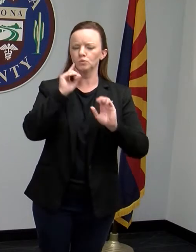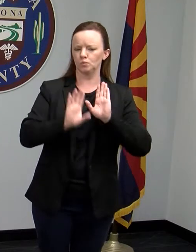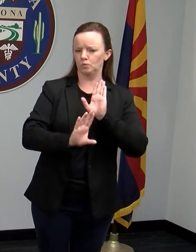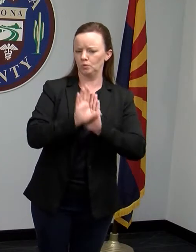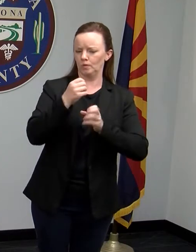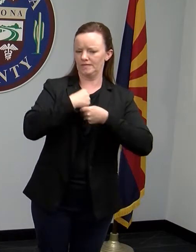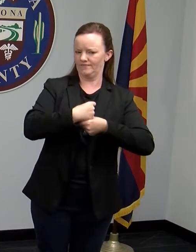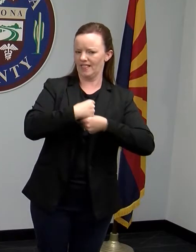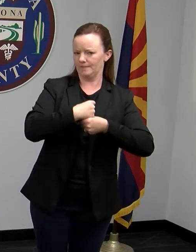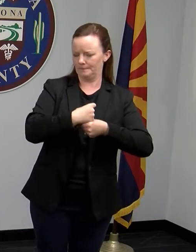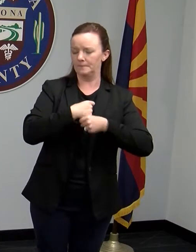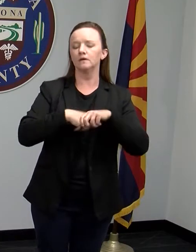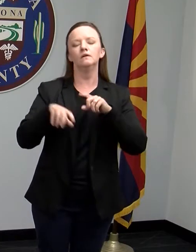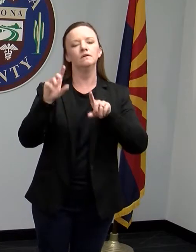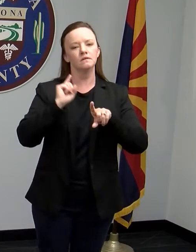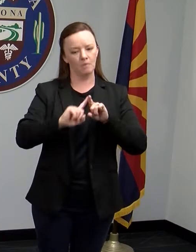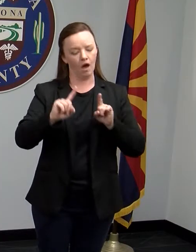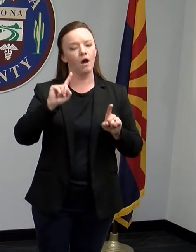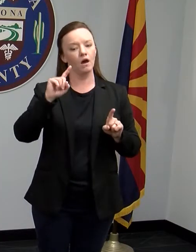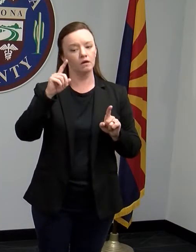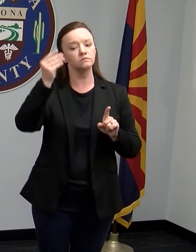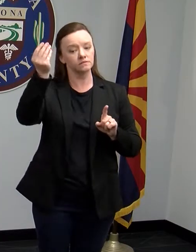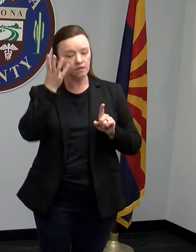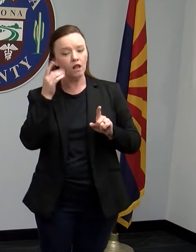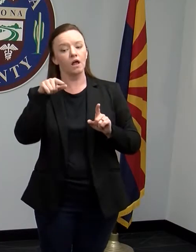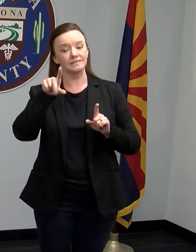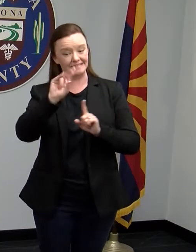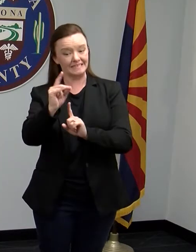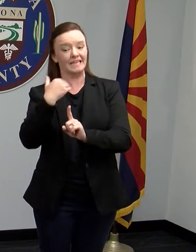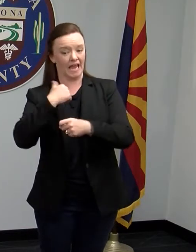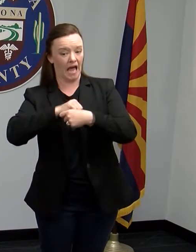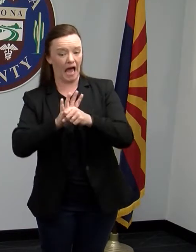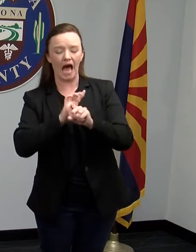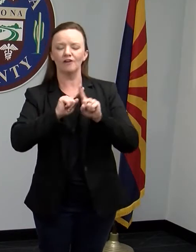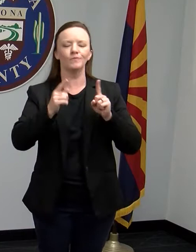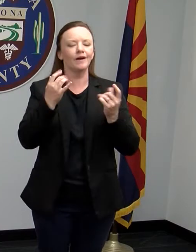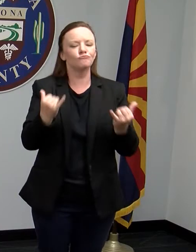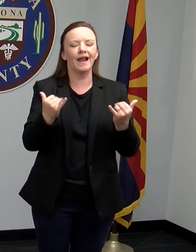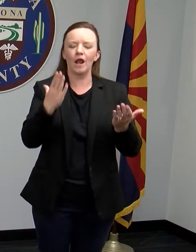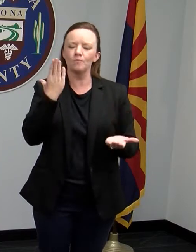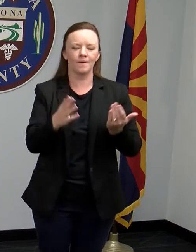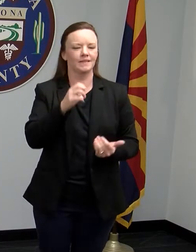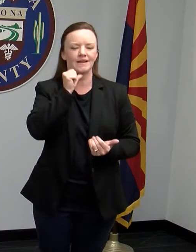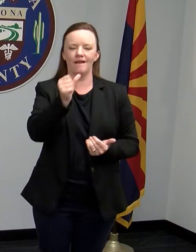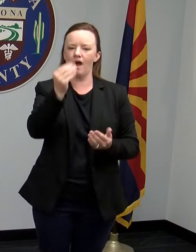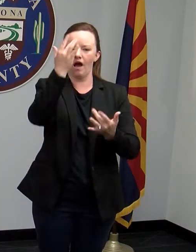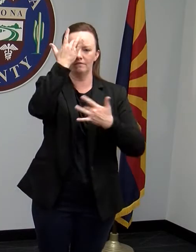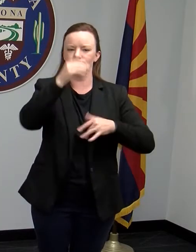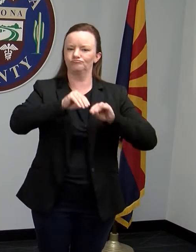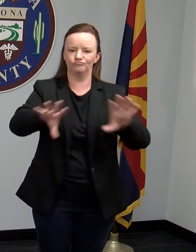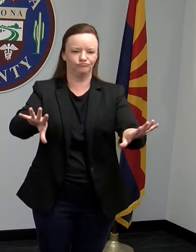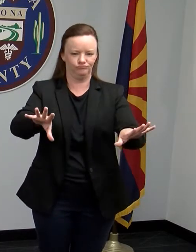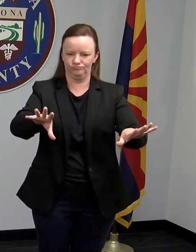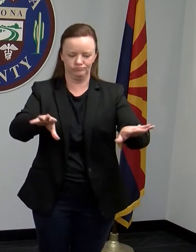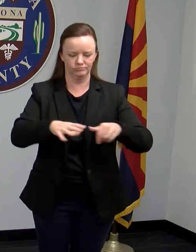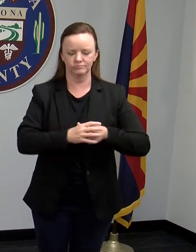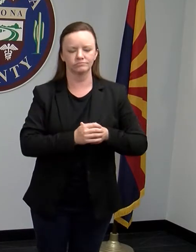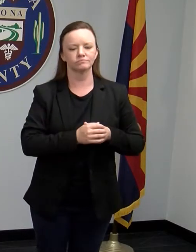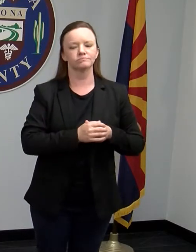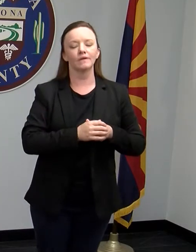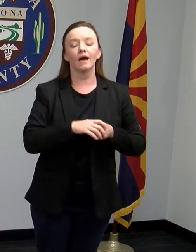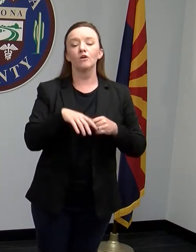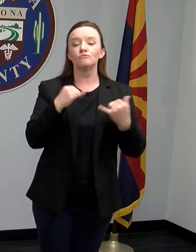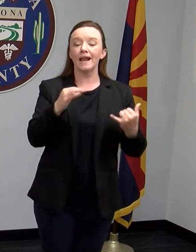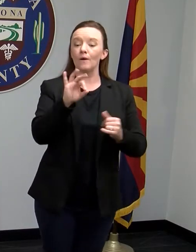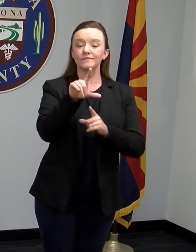and is likely no longer contagious. The FDA has not approved any antibody tests